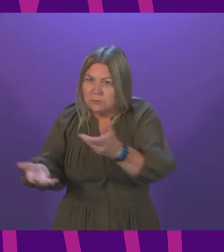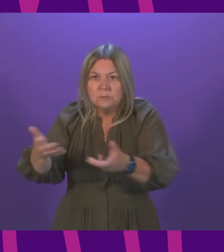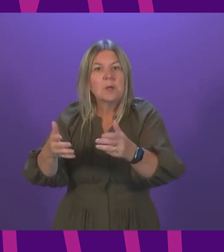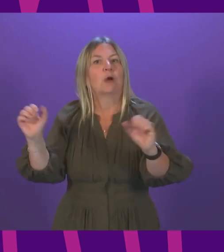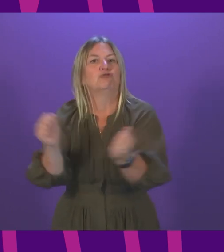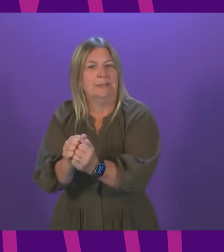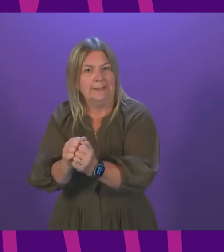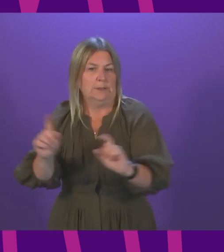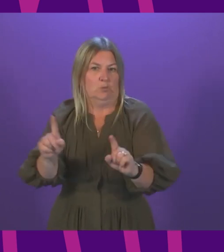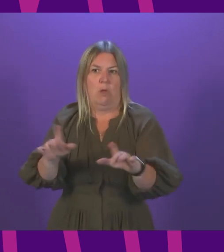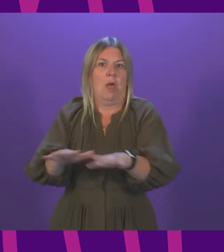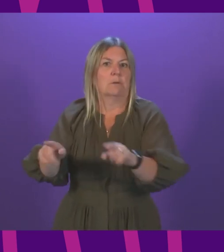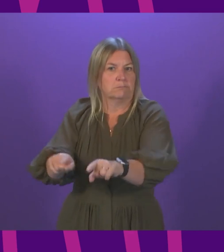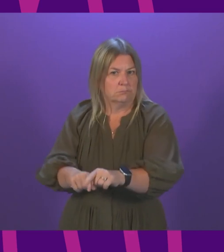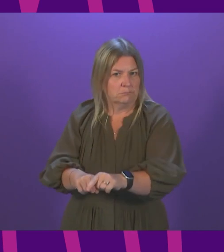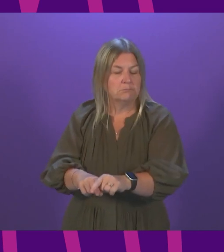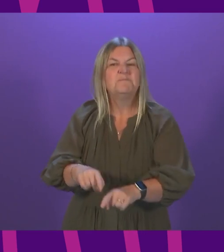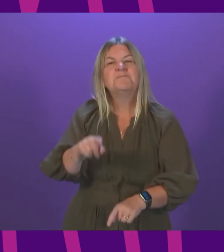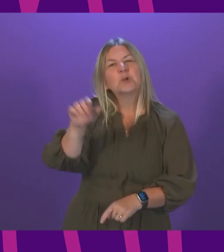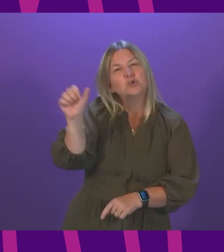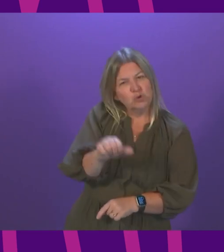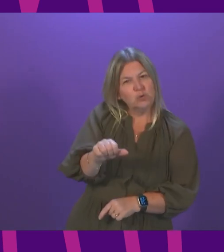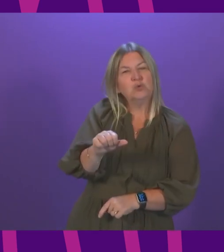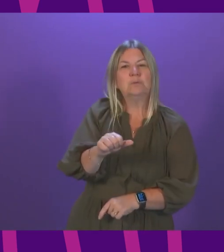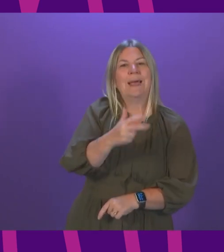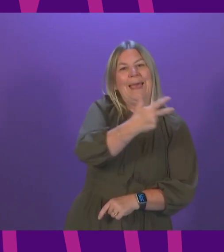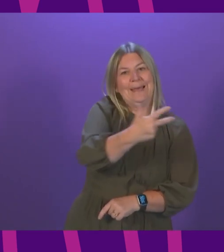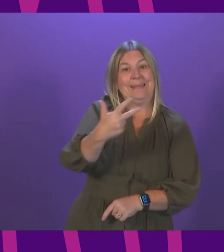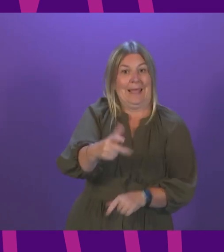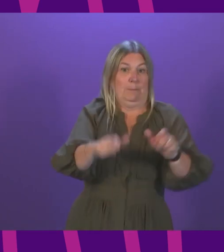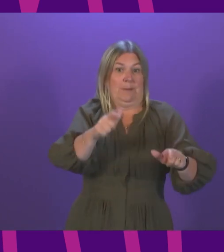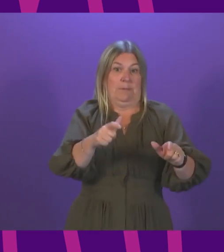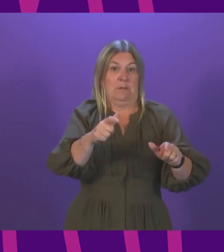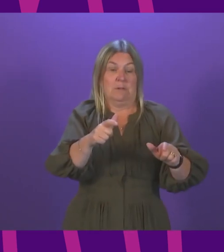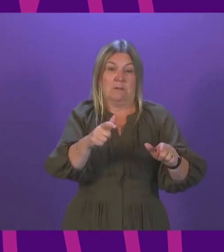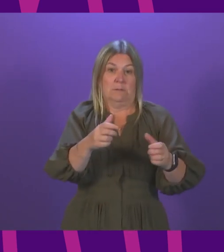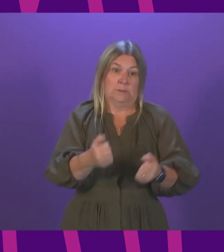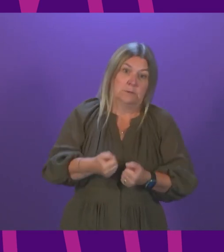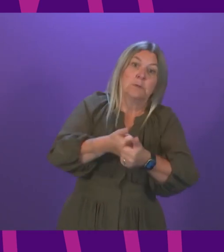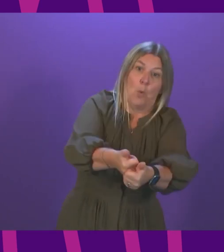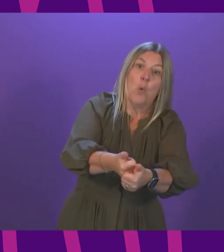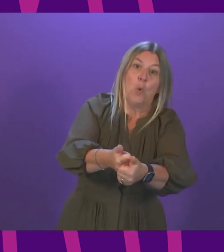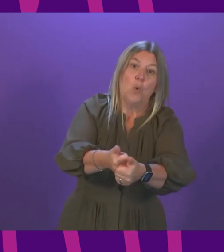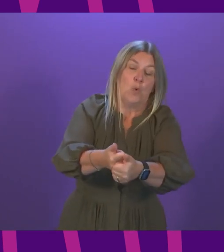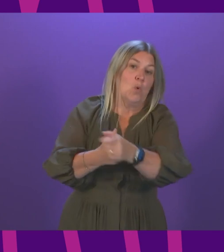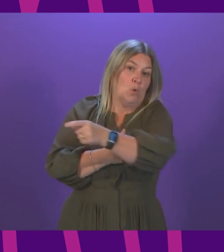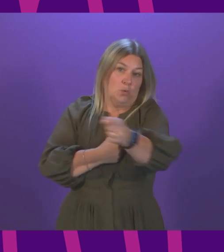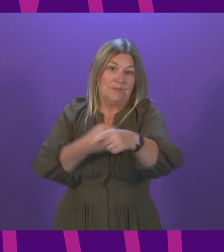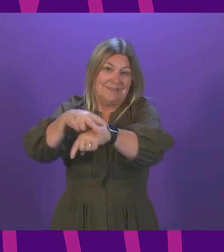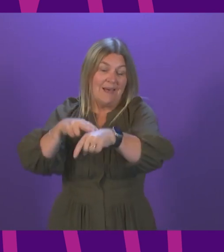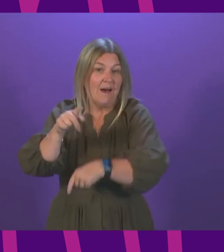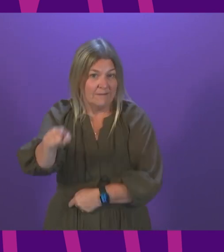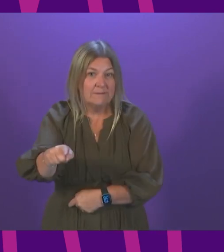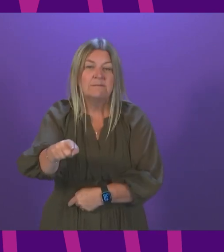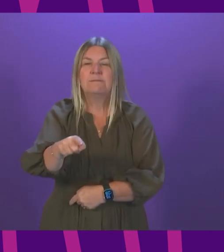provide. This assistance will mainly consist of providing 88 drivers to free up our paramedics and technicians to focus solely on